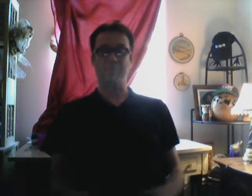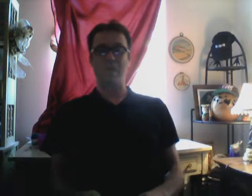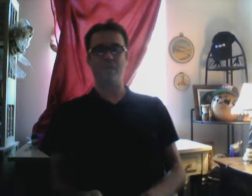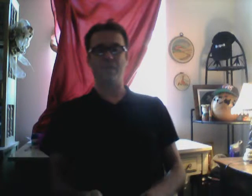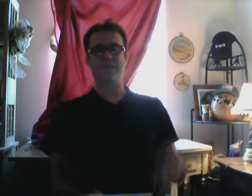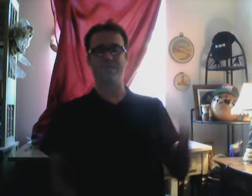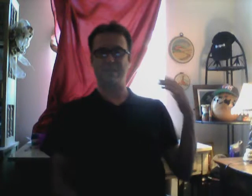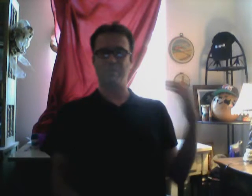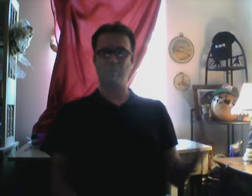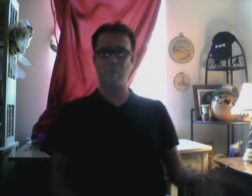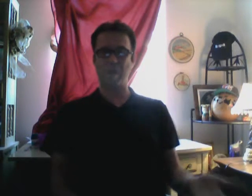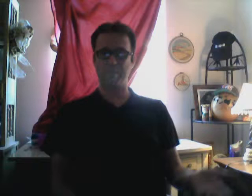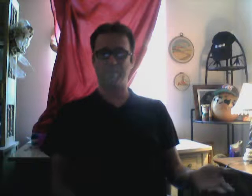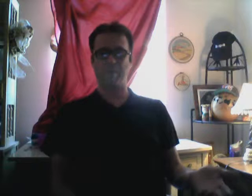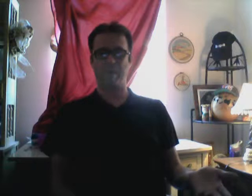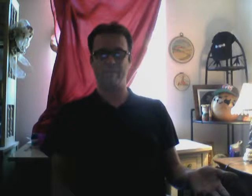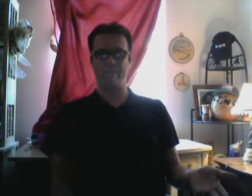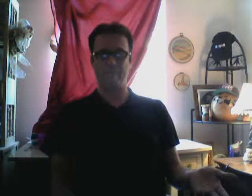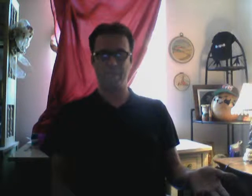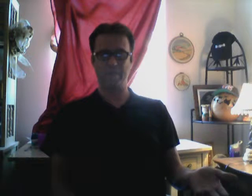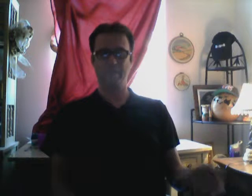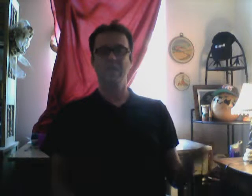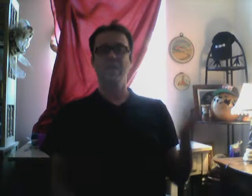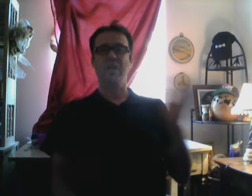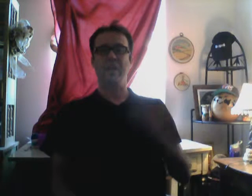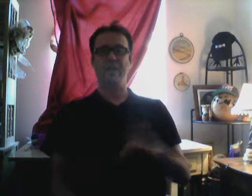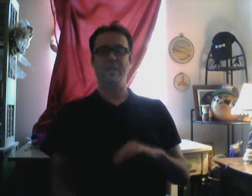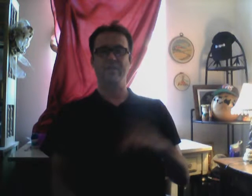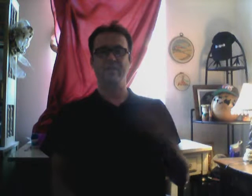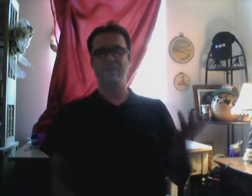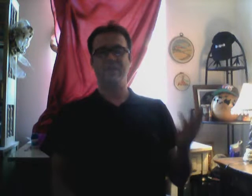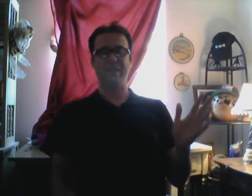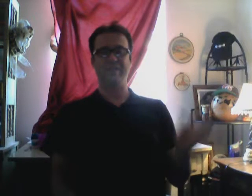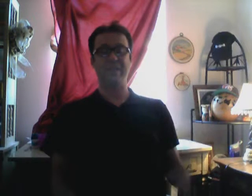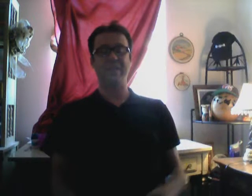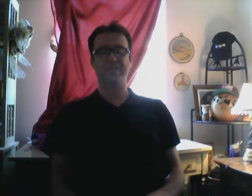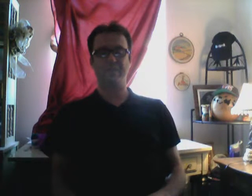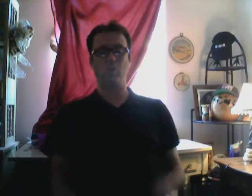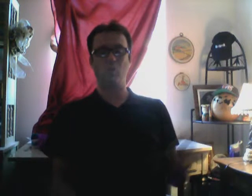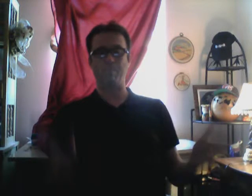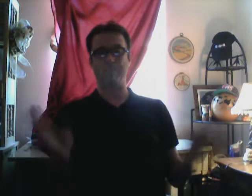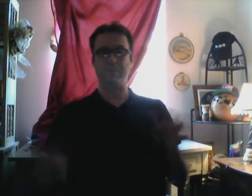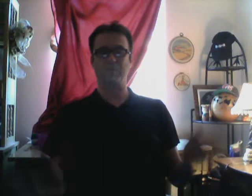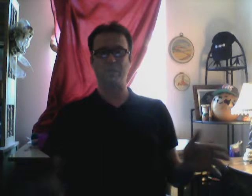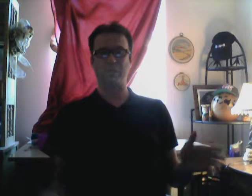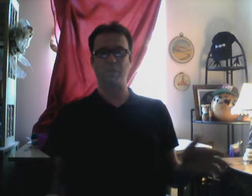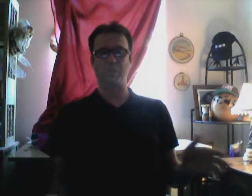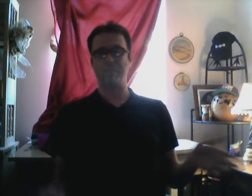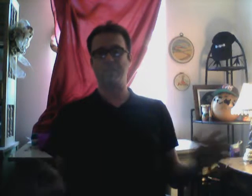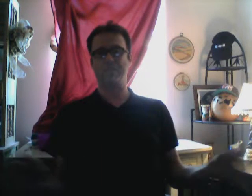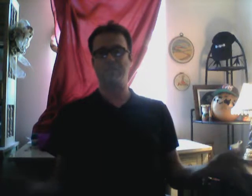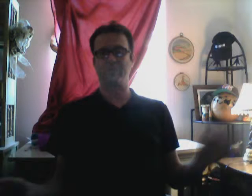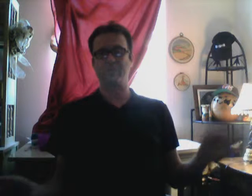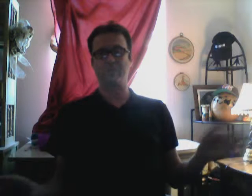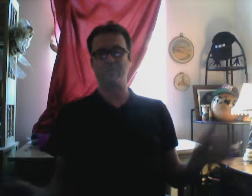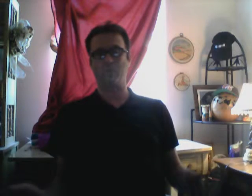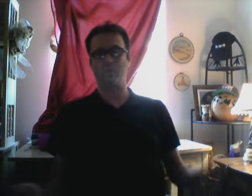But. They decided. To rob. The private. Bank. And. That's. The whole. Bait. And switch. Trading. Places. Reversal. The fortune.